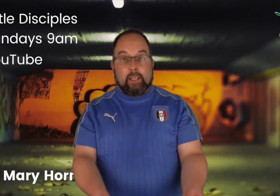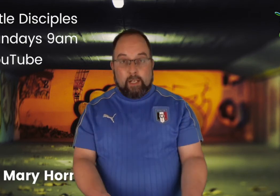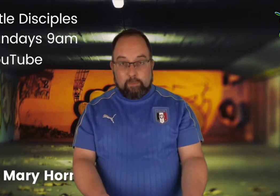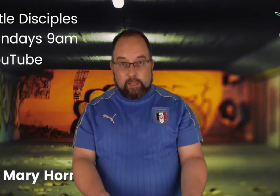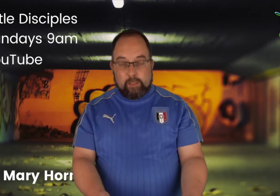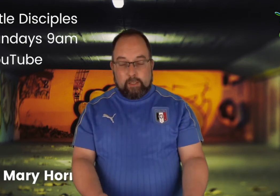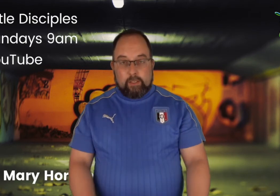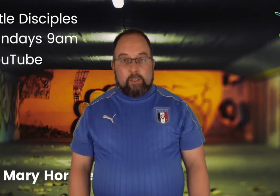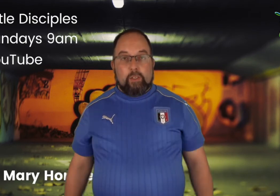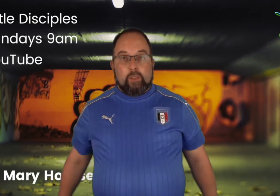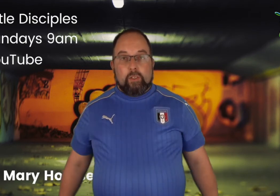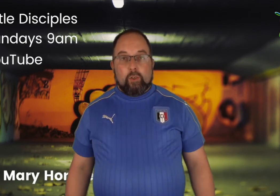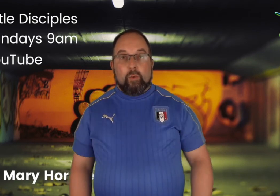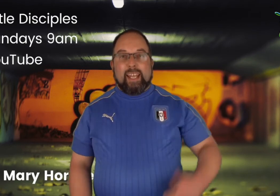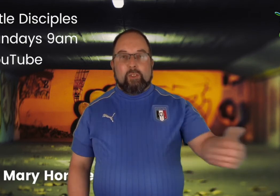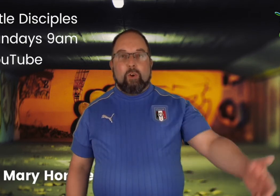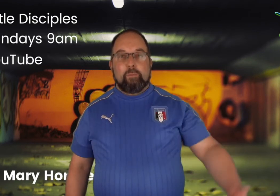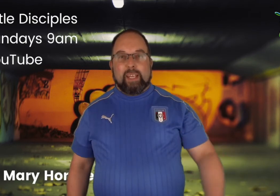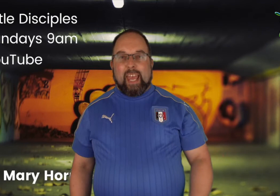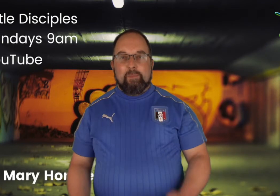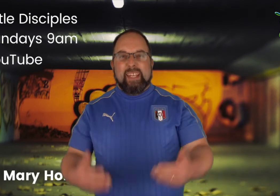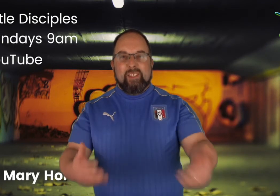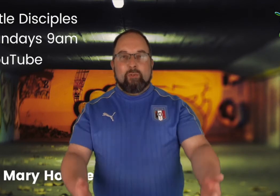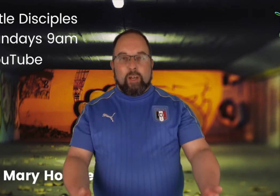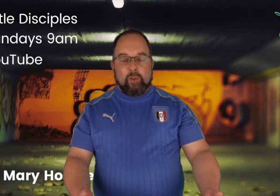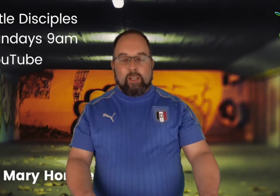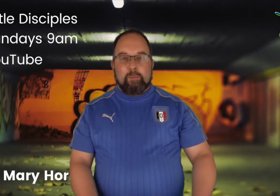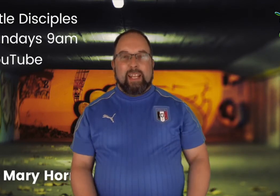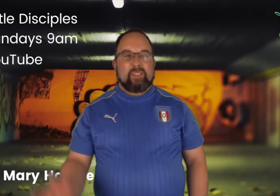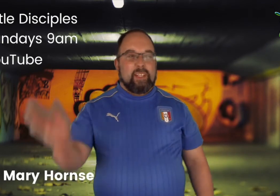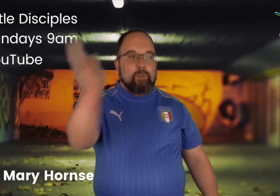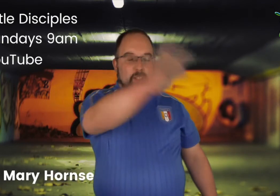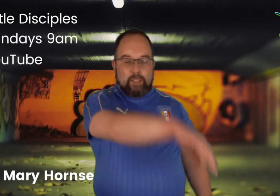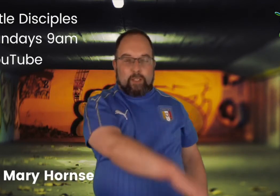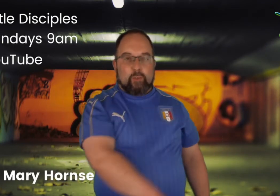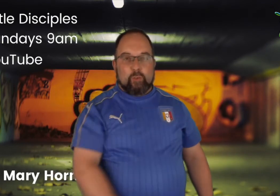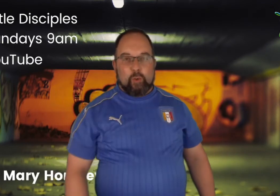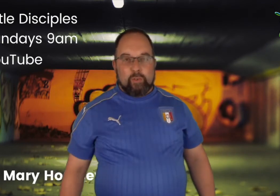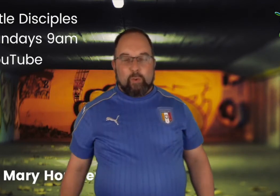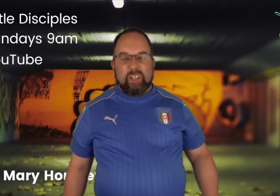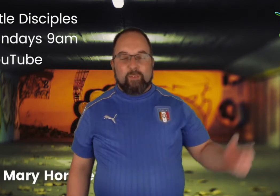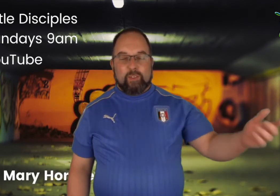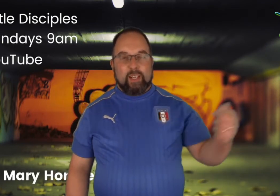who later on became Israel. But that's another story for another time.